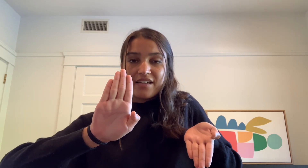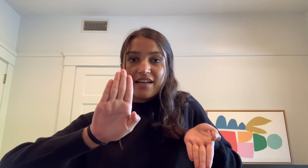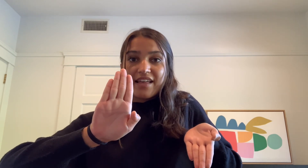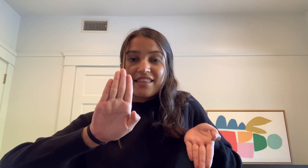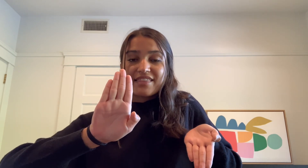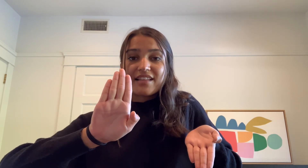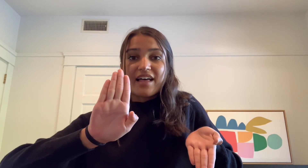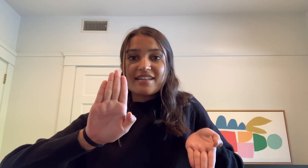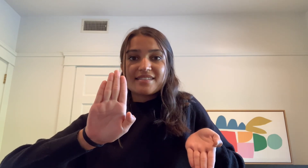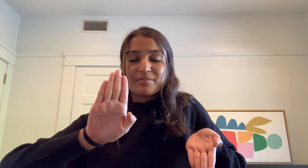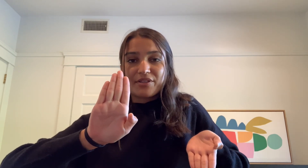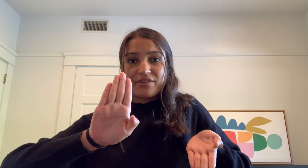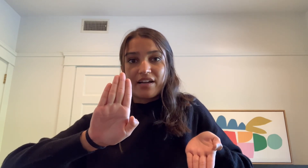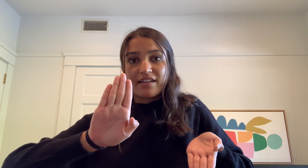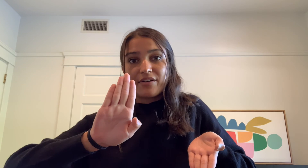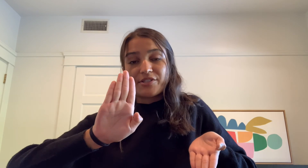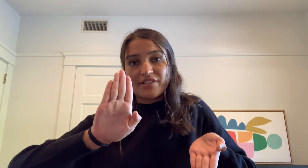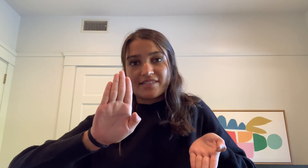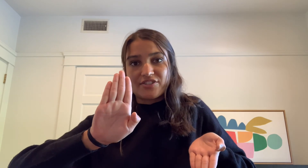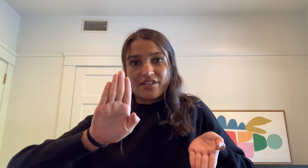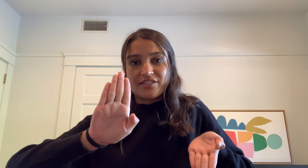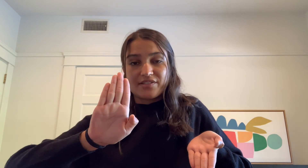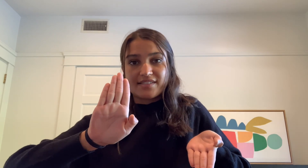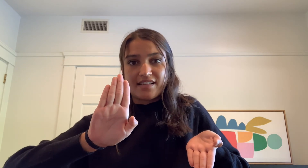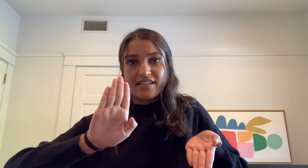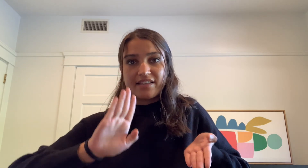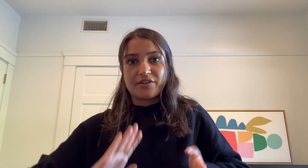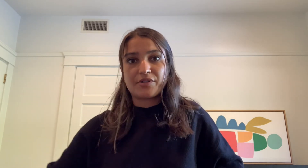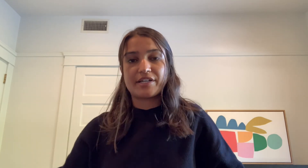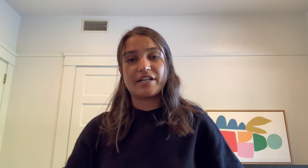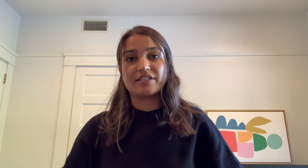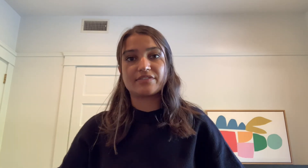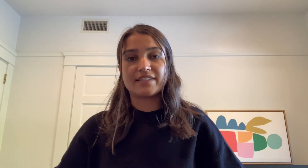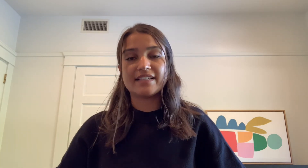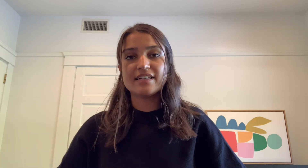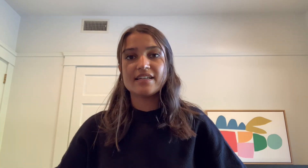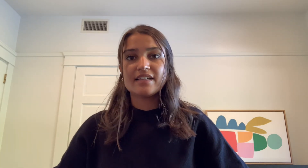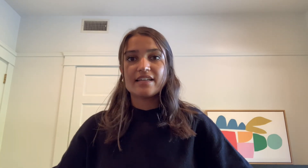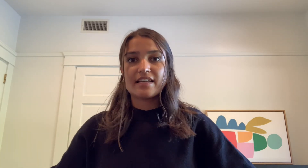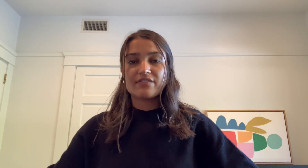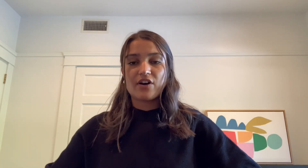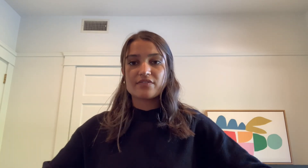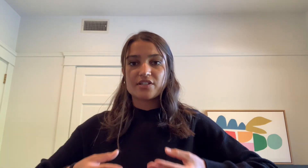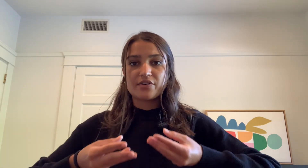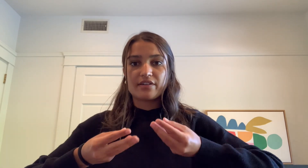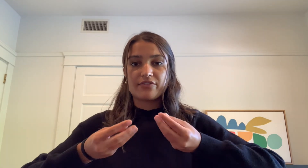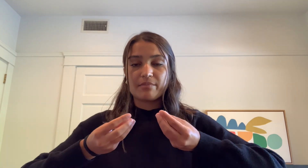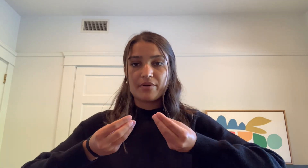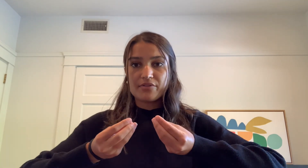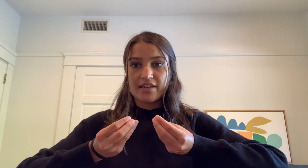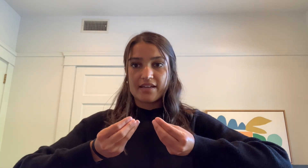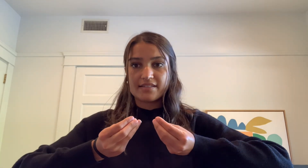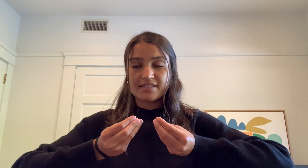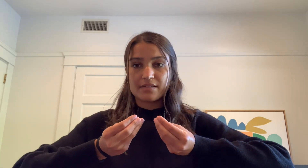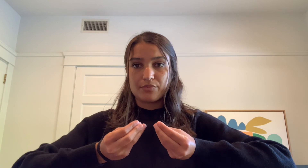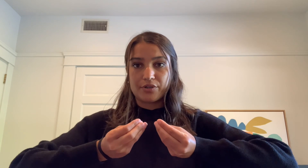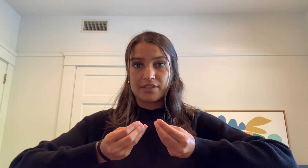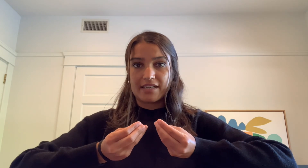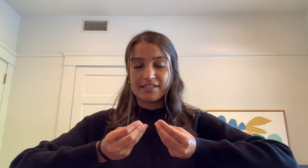The last mudra or transition you'll see in the choreography involves going from both hands in Mukula and